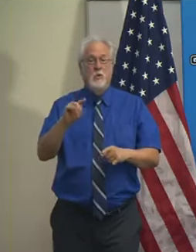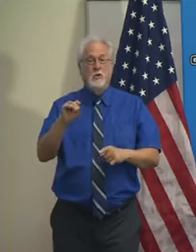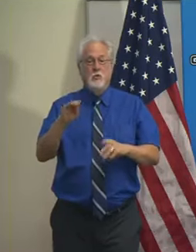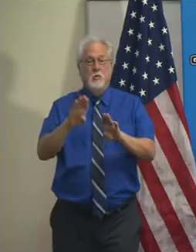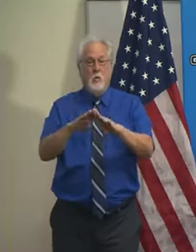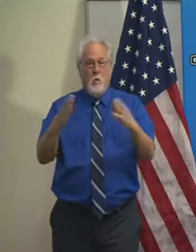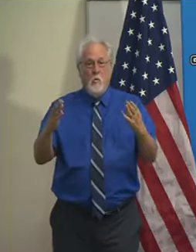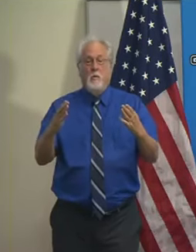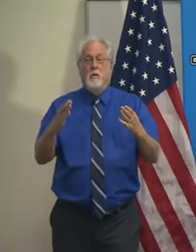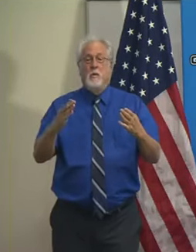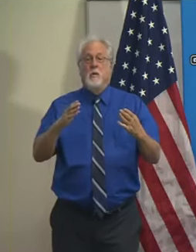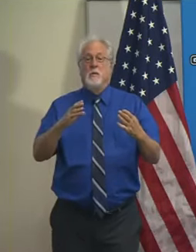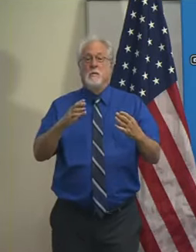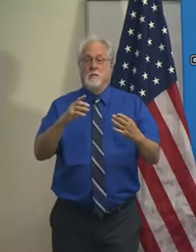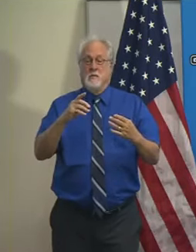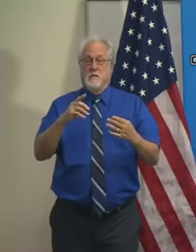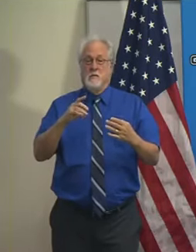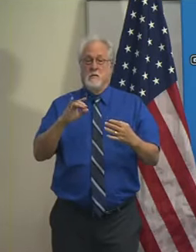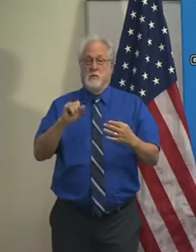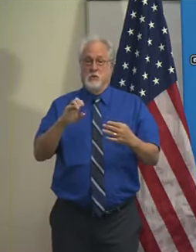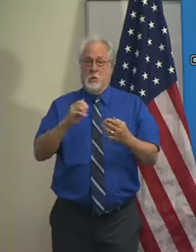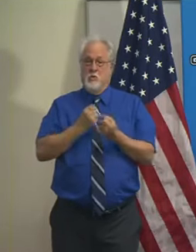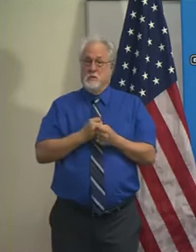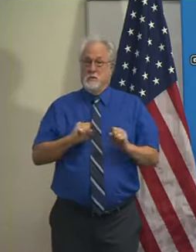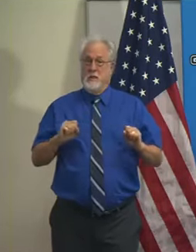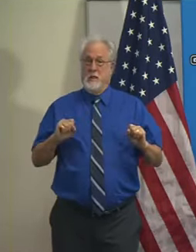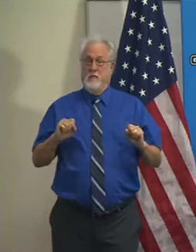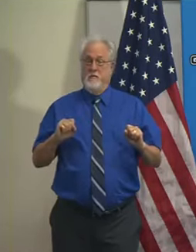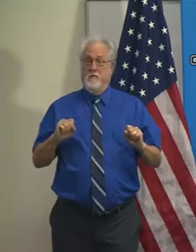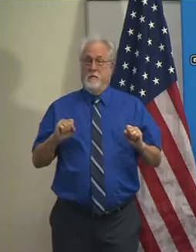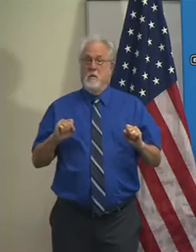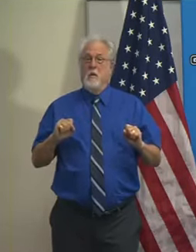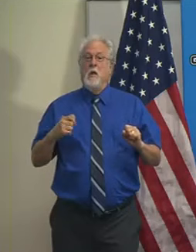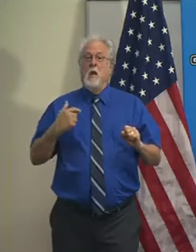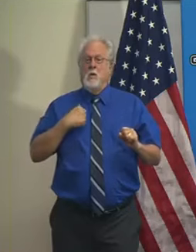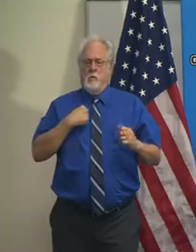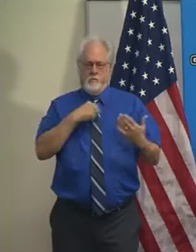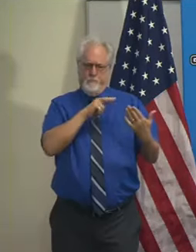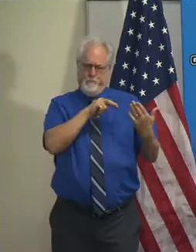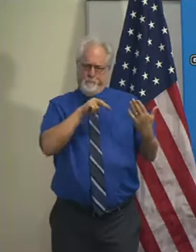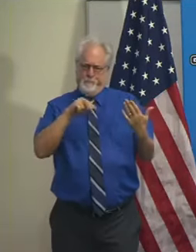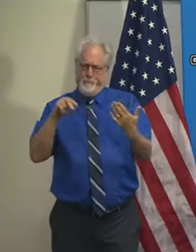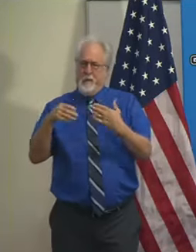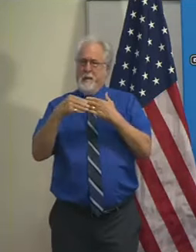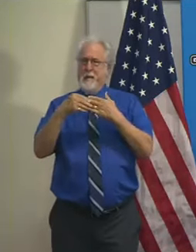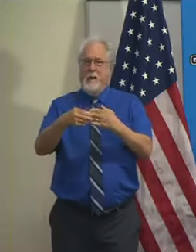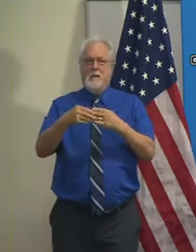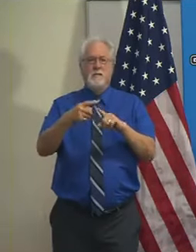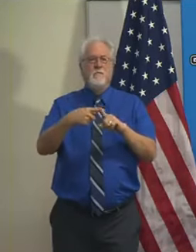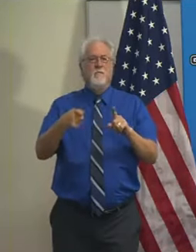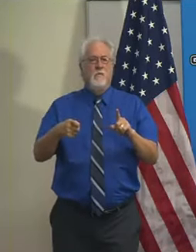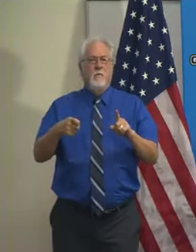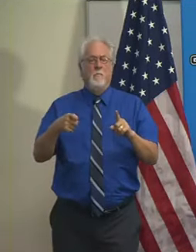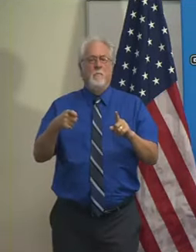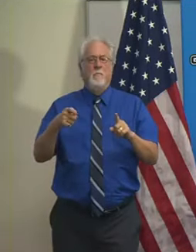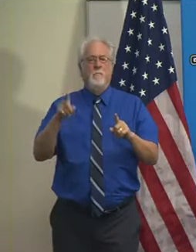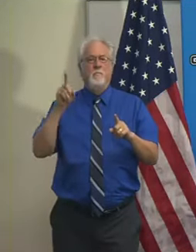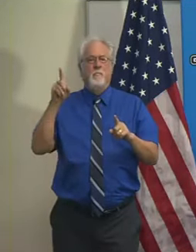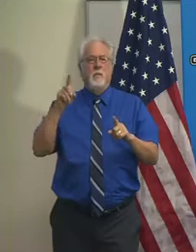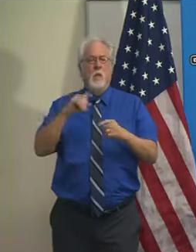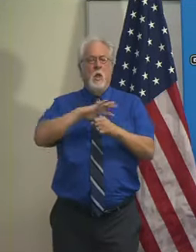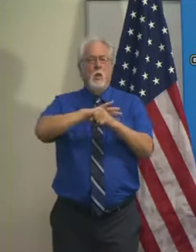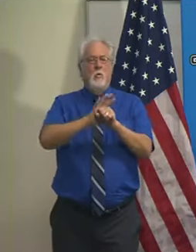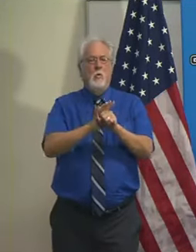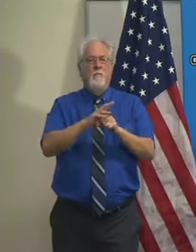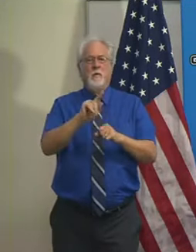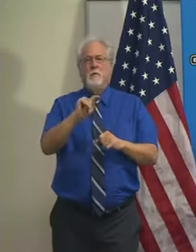open, as it is safe to do so, and we've been looking at the guidance coming, for example, from the Coronavirus